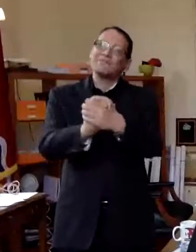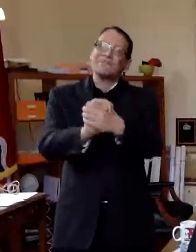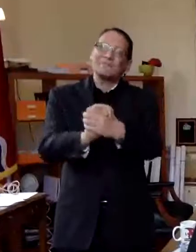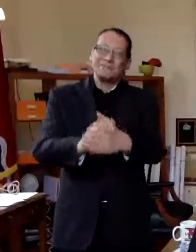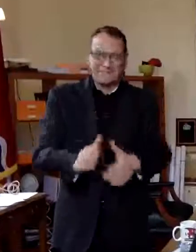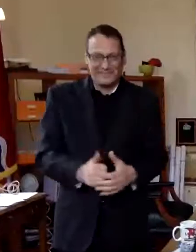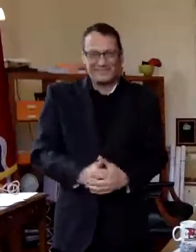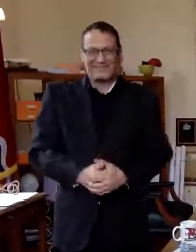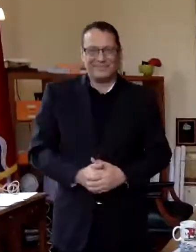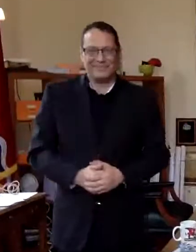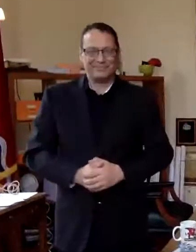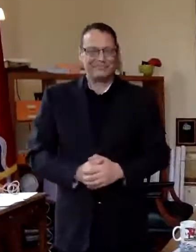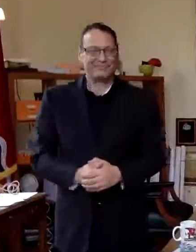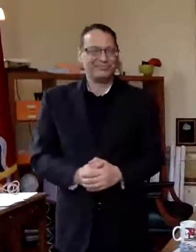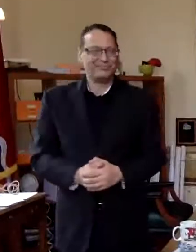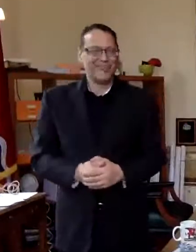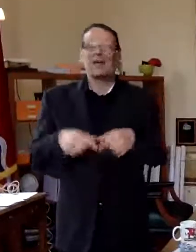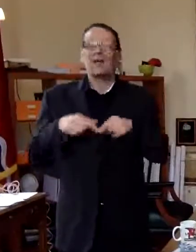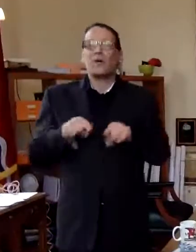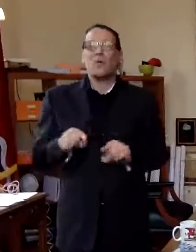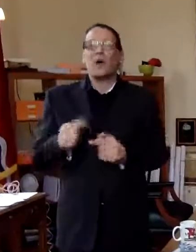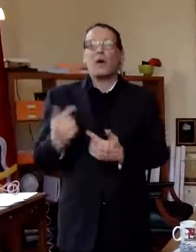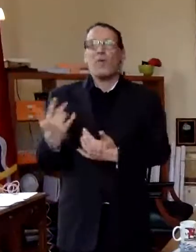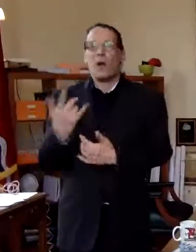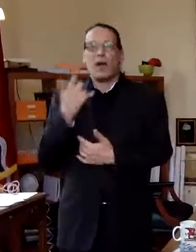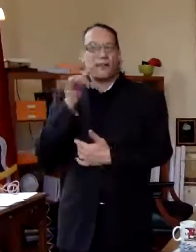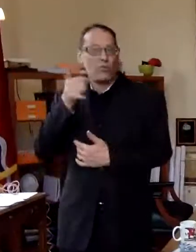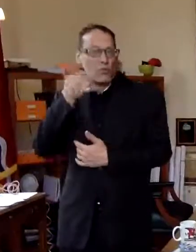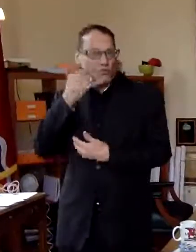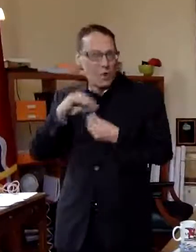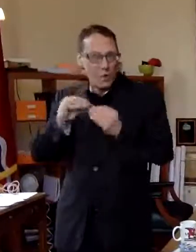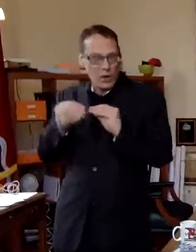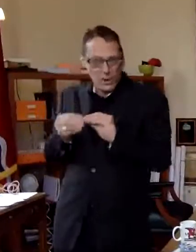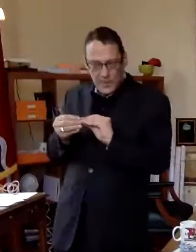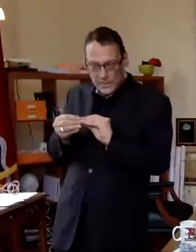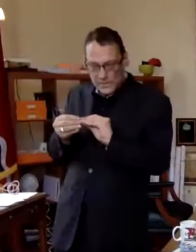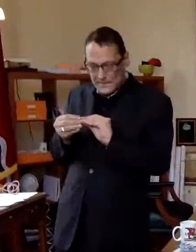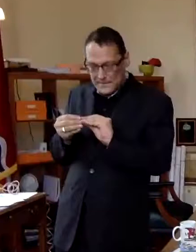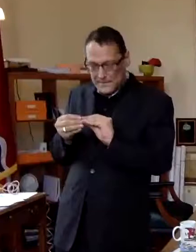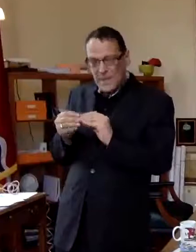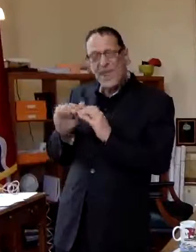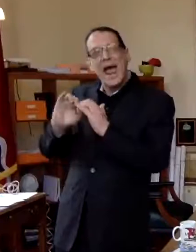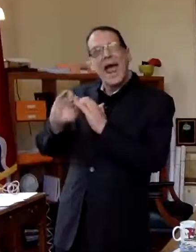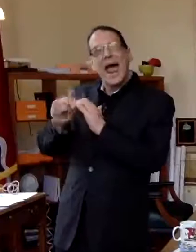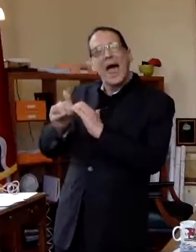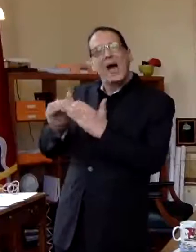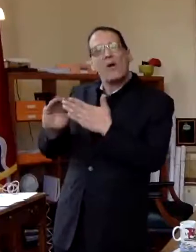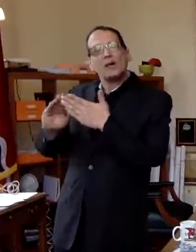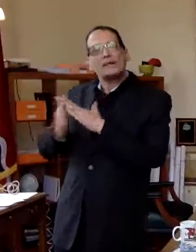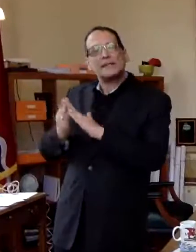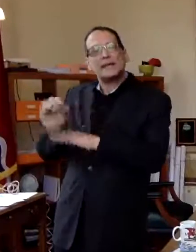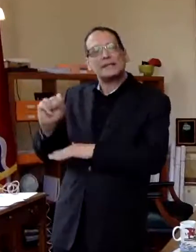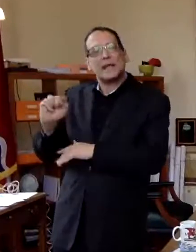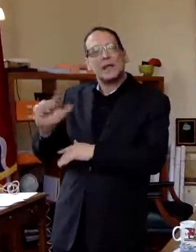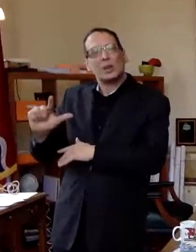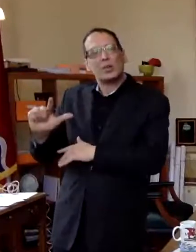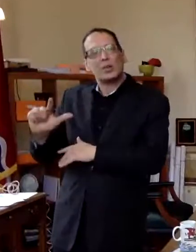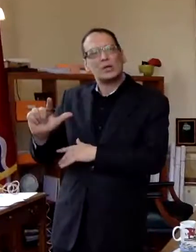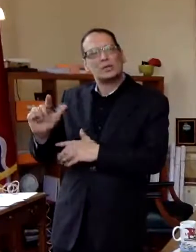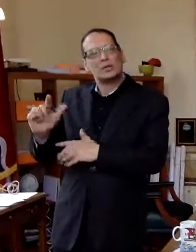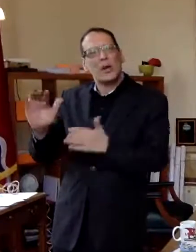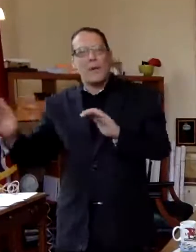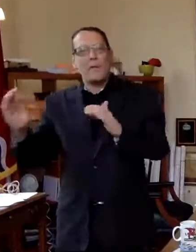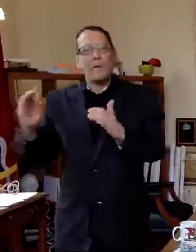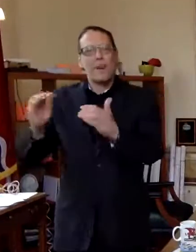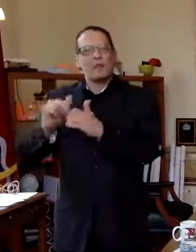while we wait for the phone number um how is the city of st louis doing compared to other